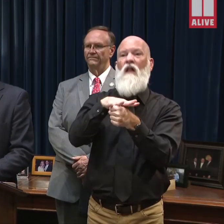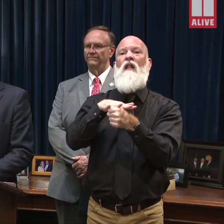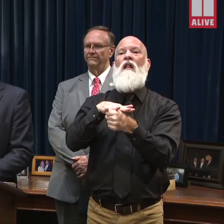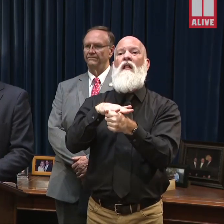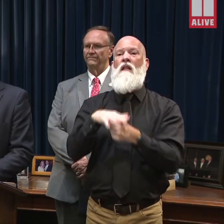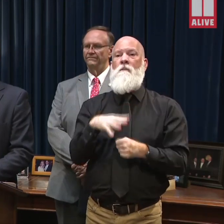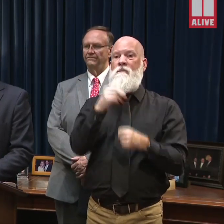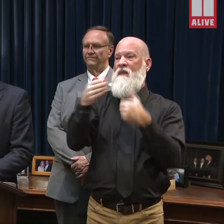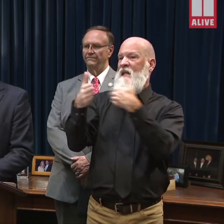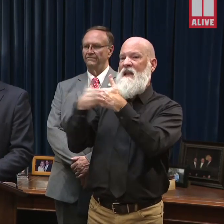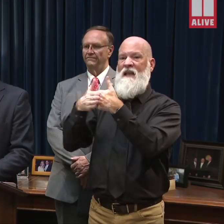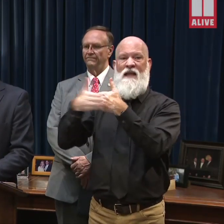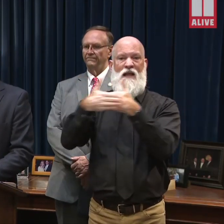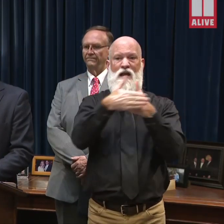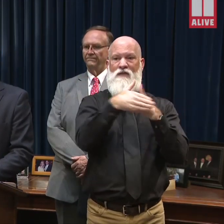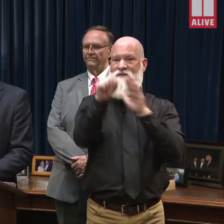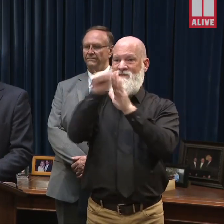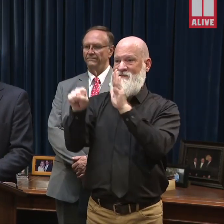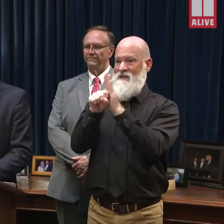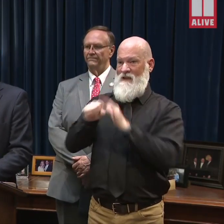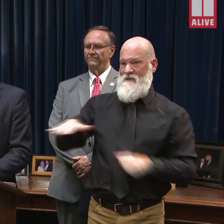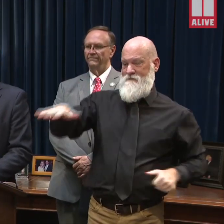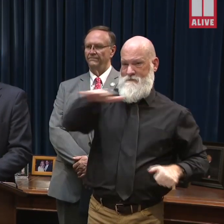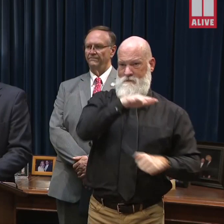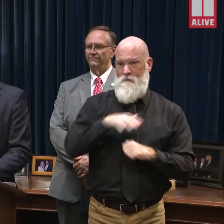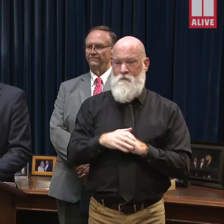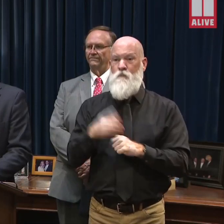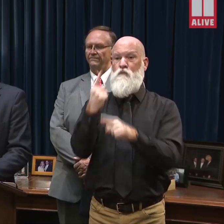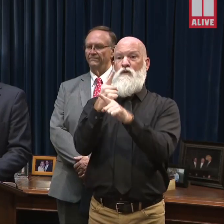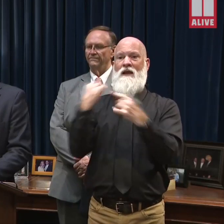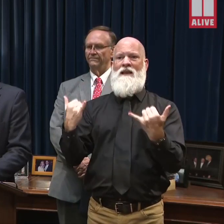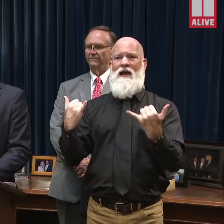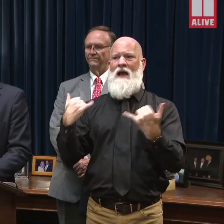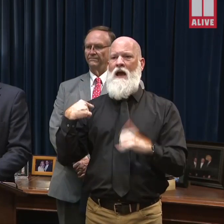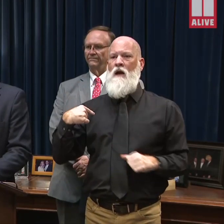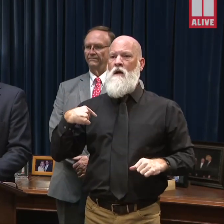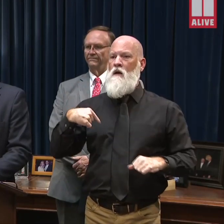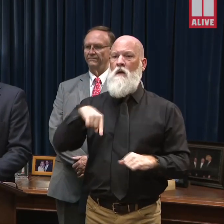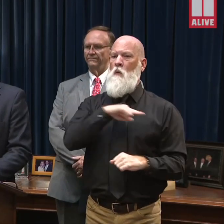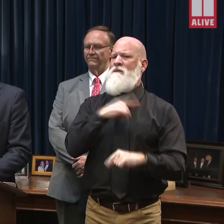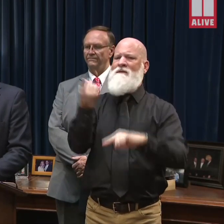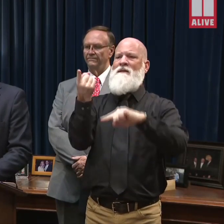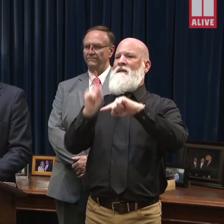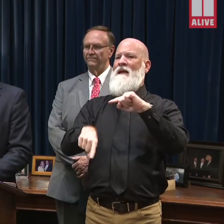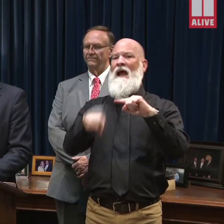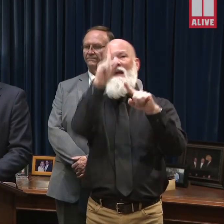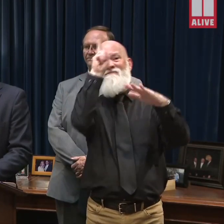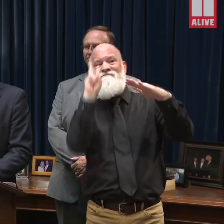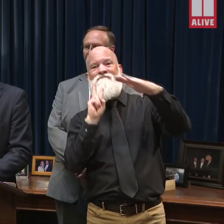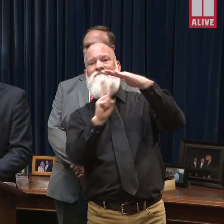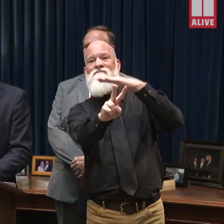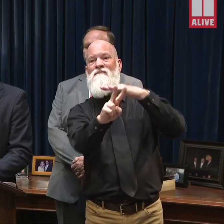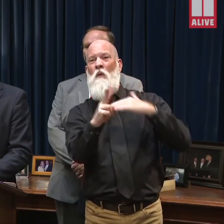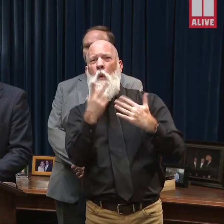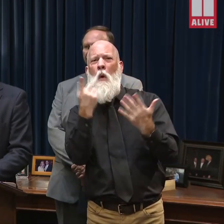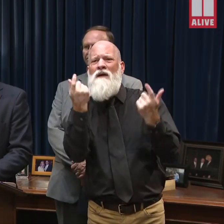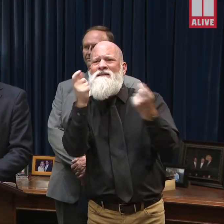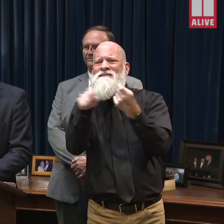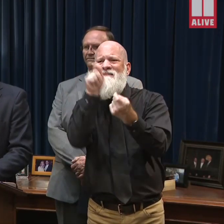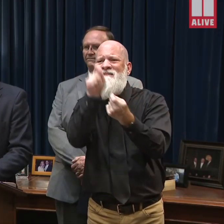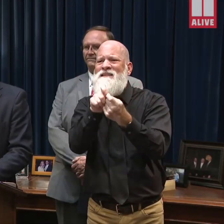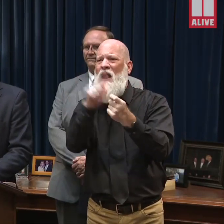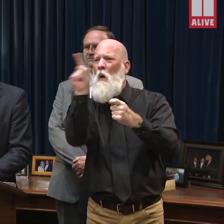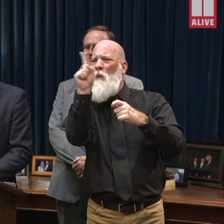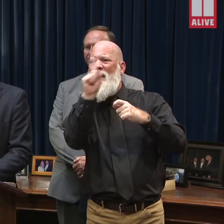In these situations, it's incredibly difficult to forecast where this storm will go and how severe the effects may be.